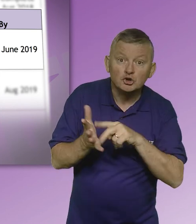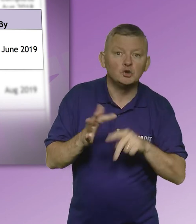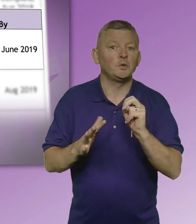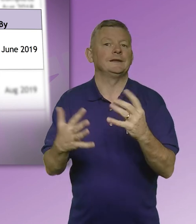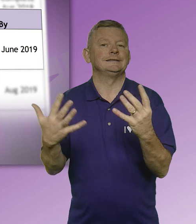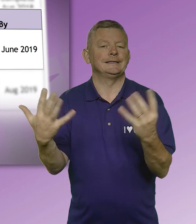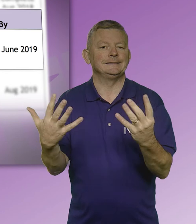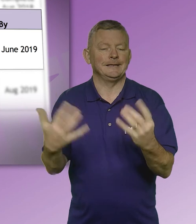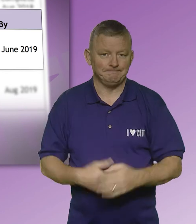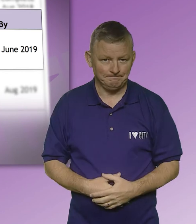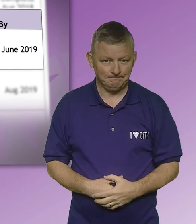June 2019